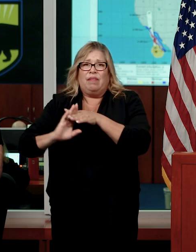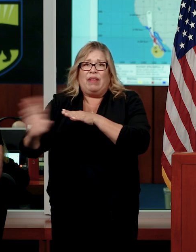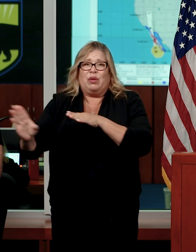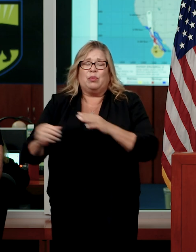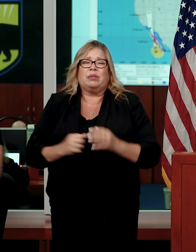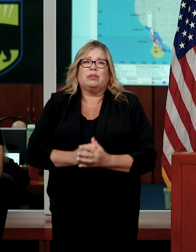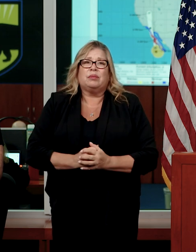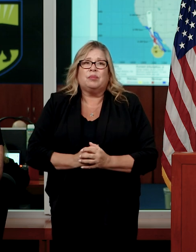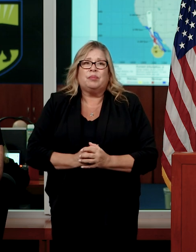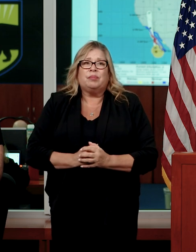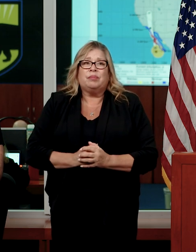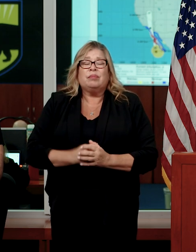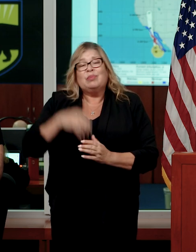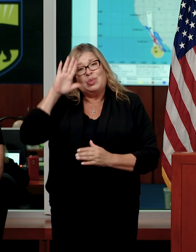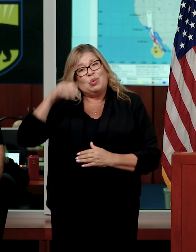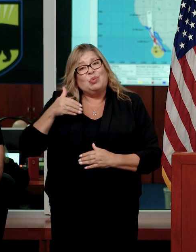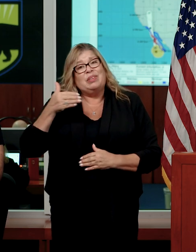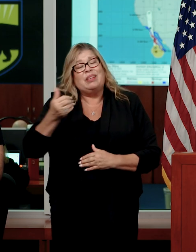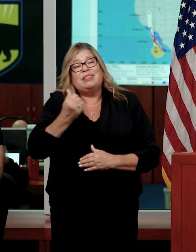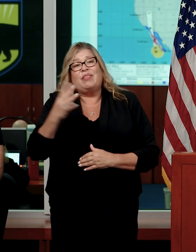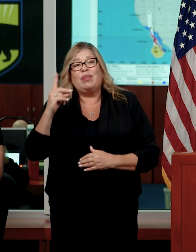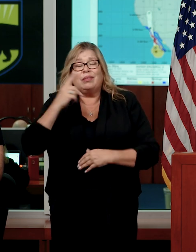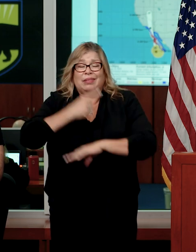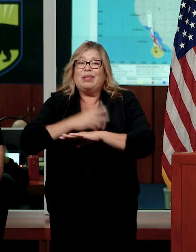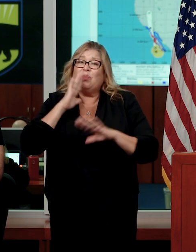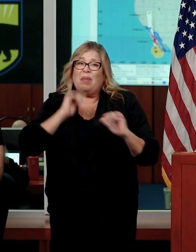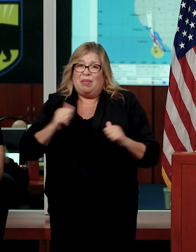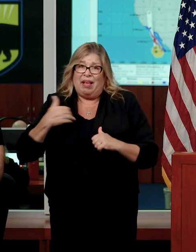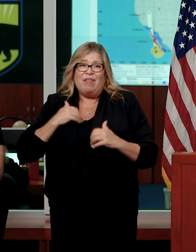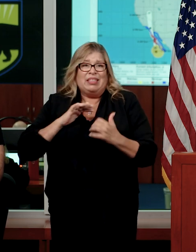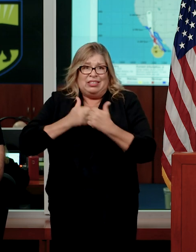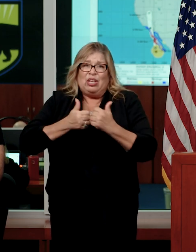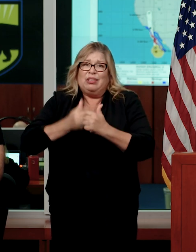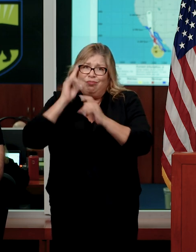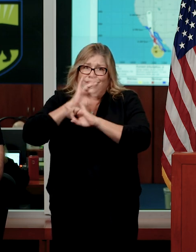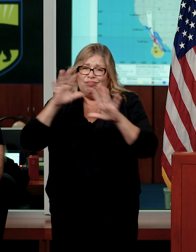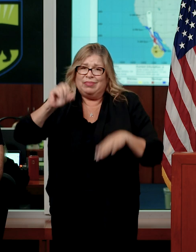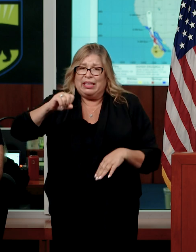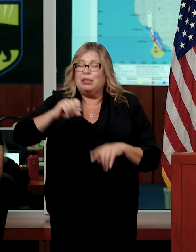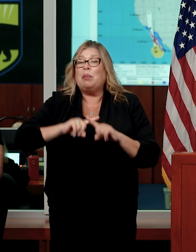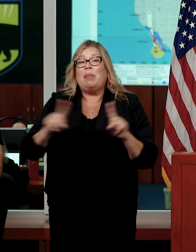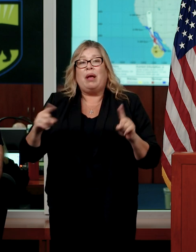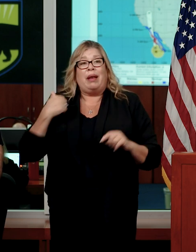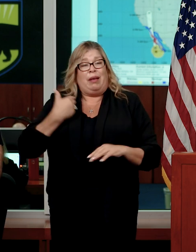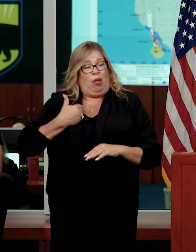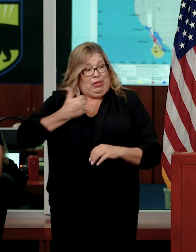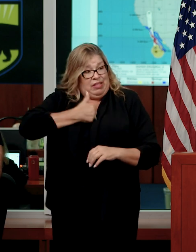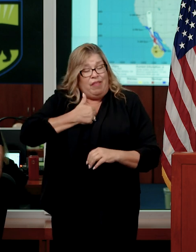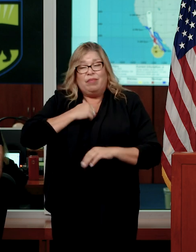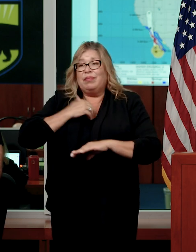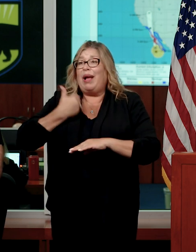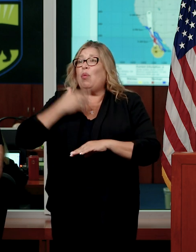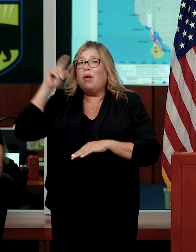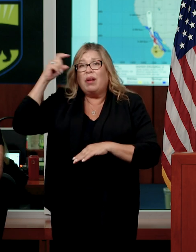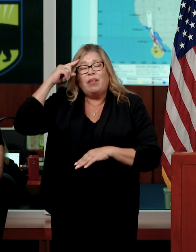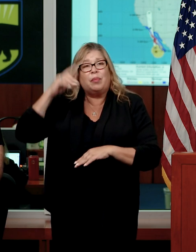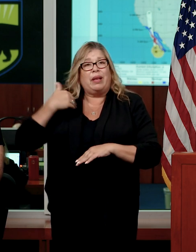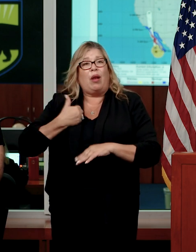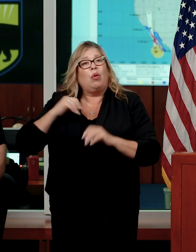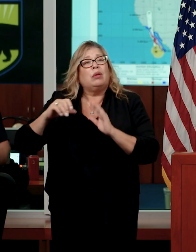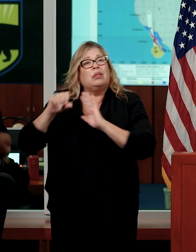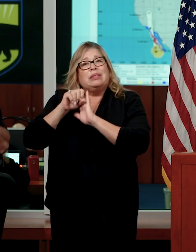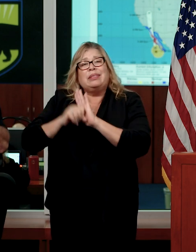face over the next several days are great, we're positioning ourselves, our local governments, and our emergency response